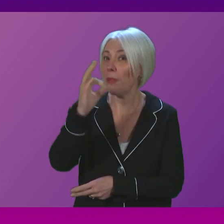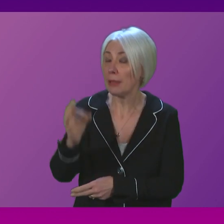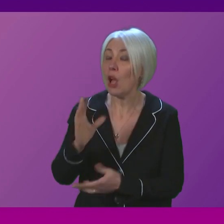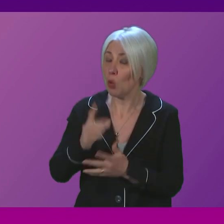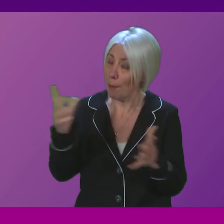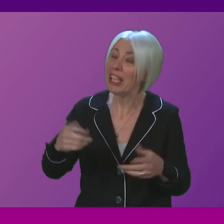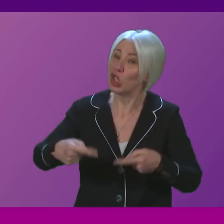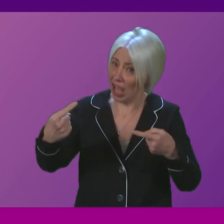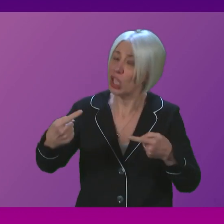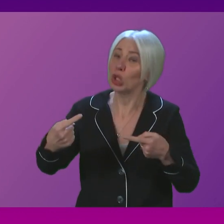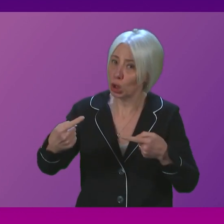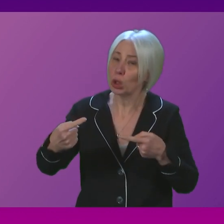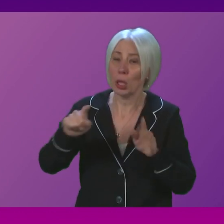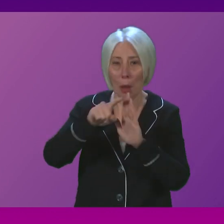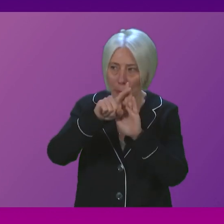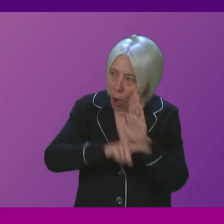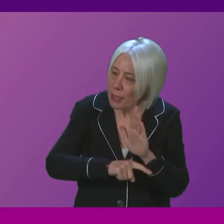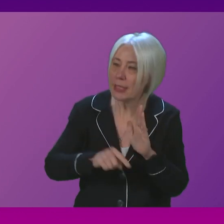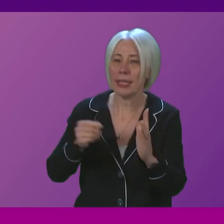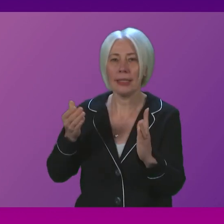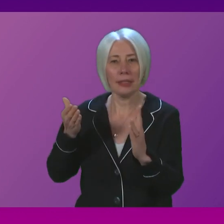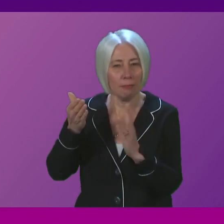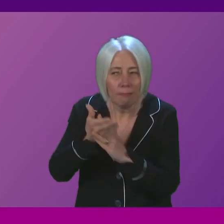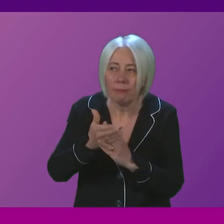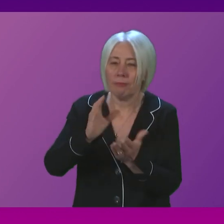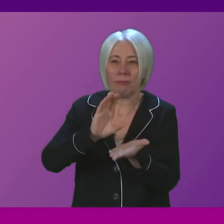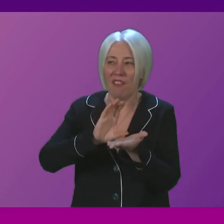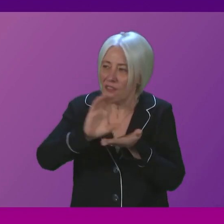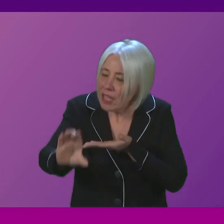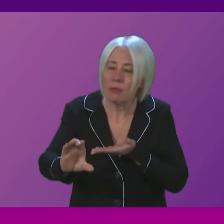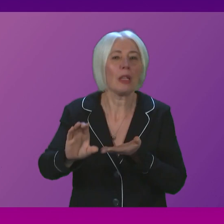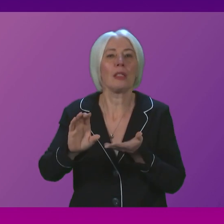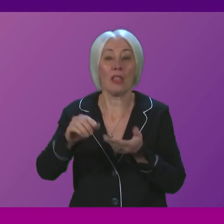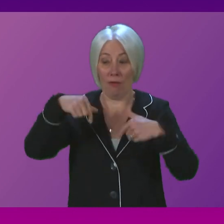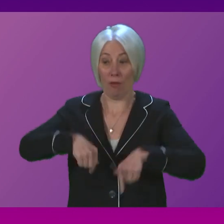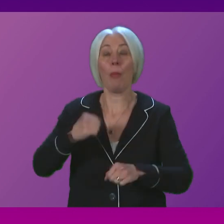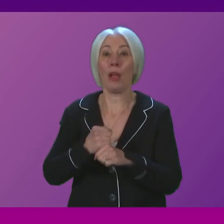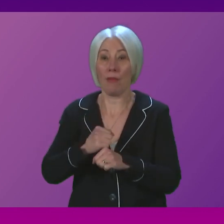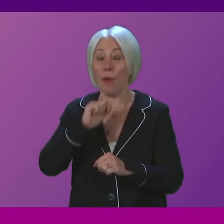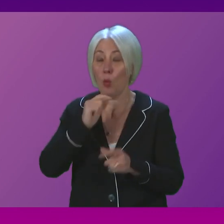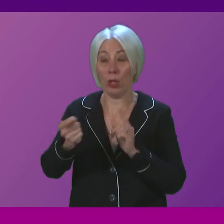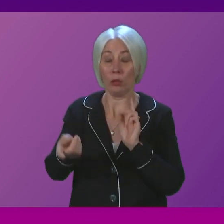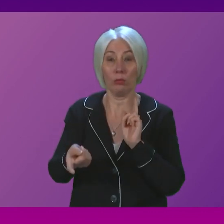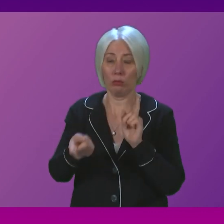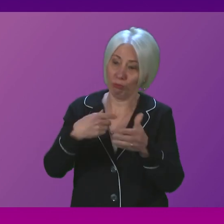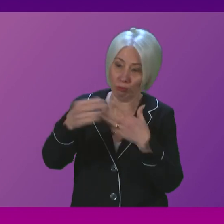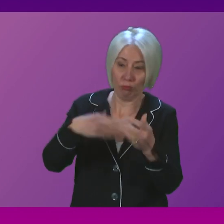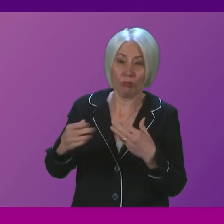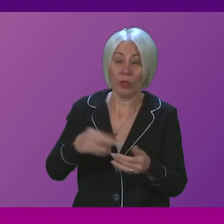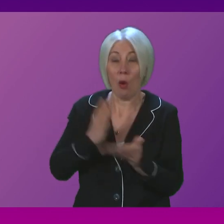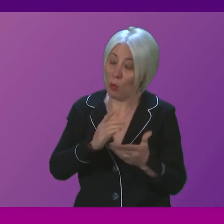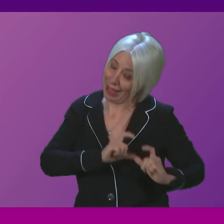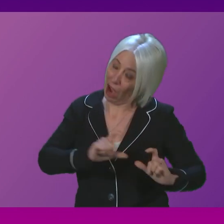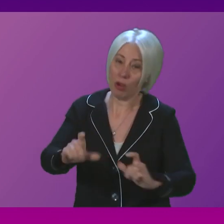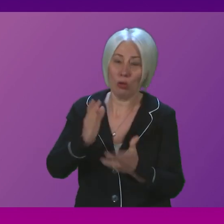challenges. But the policies, the interventions and the investment of this government are intended to address them. And we'll continue taking these steps.